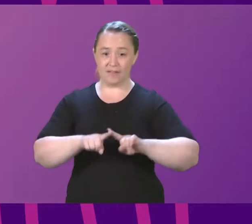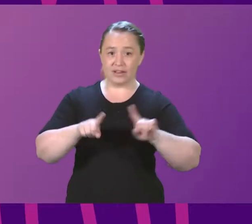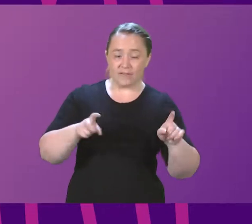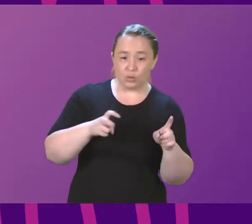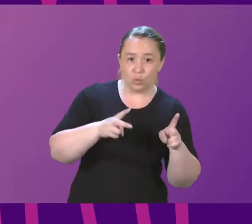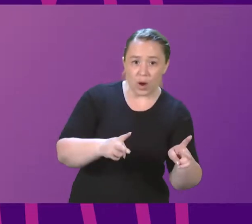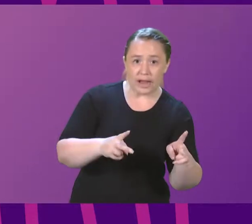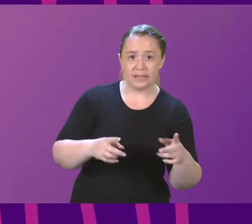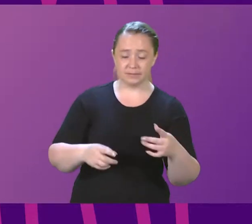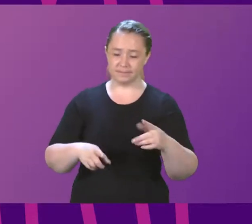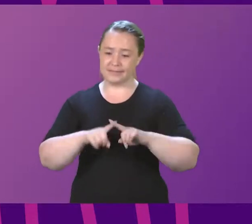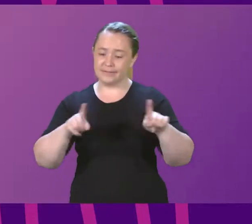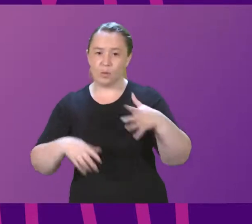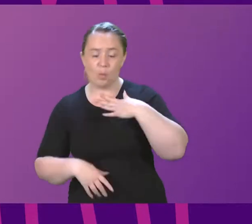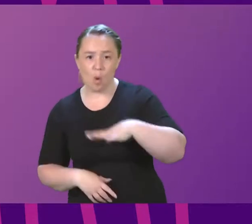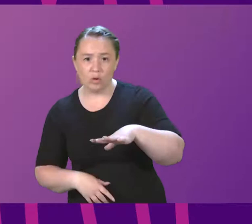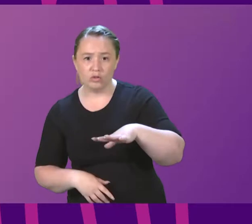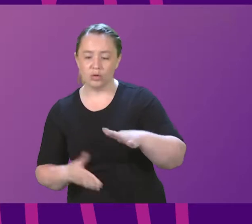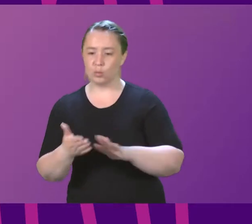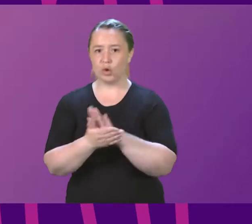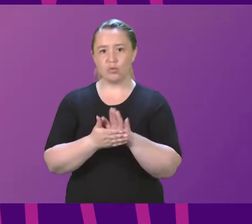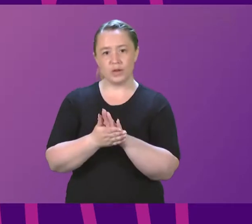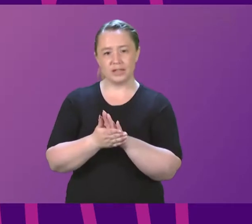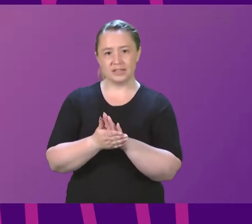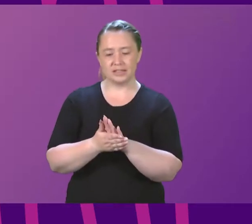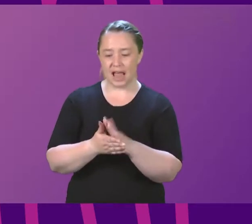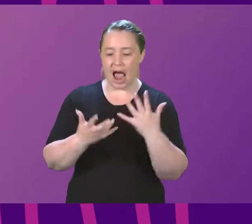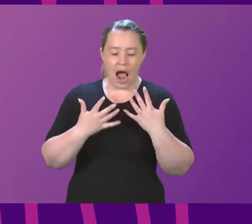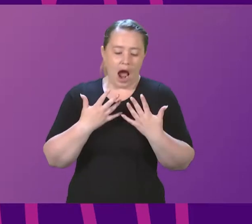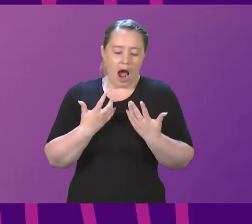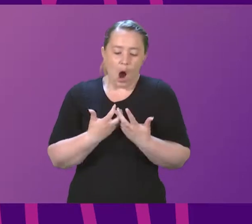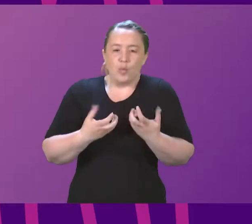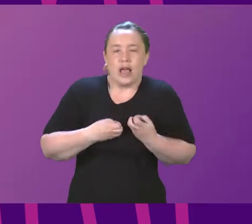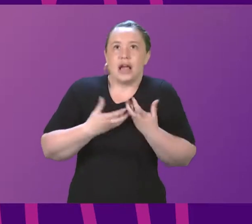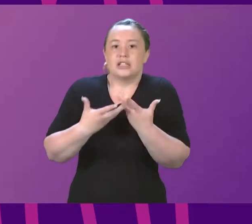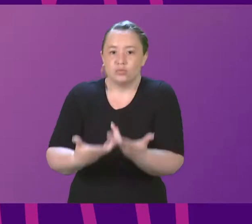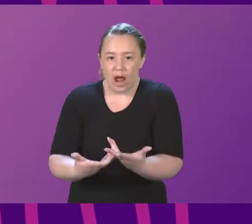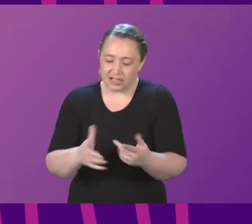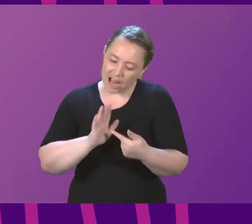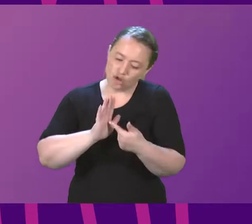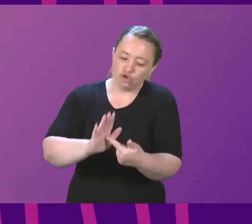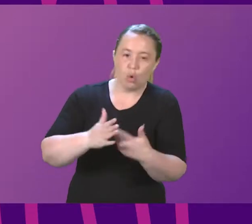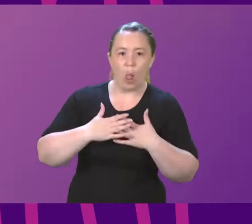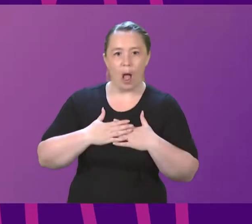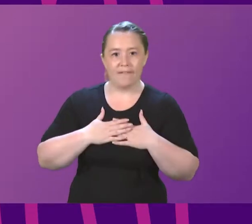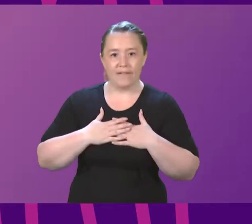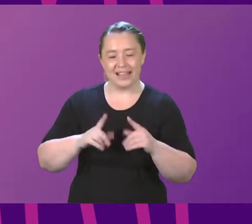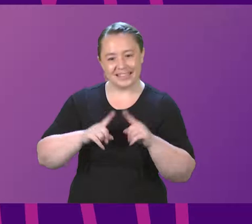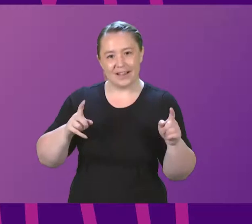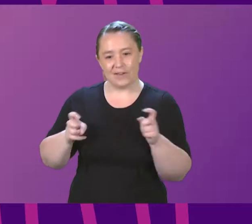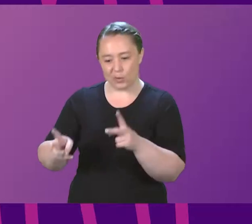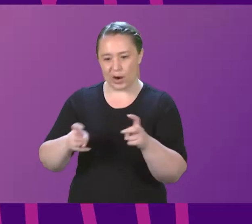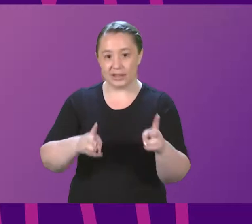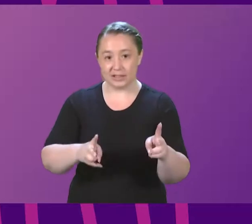it is quite fitting that there are differences between how we express love. Love, for me, is